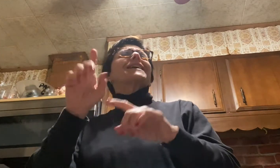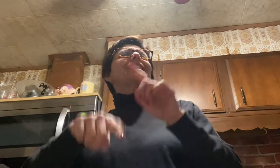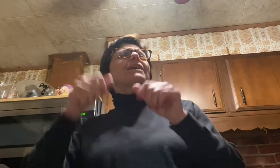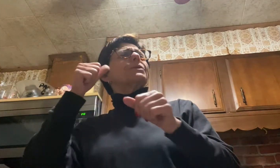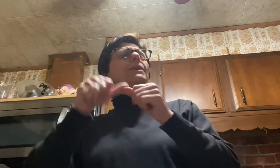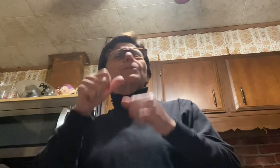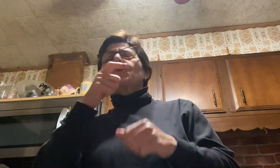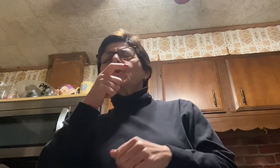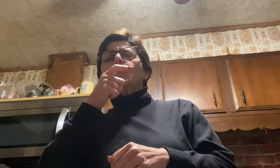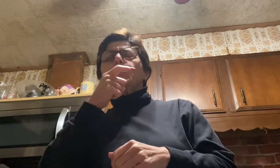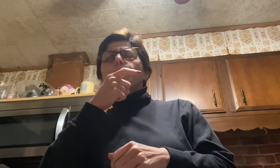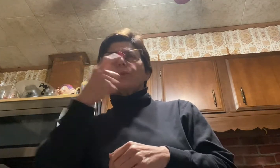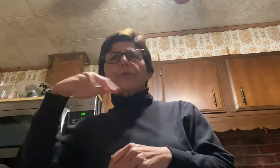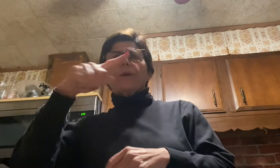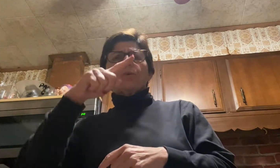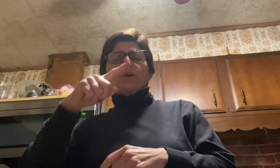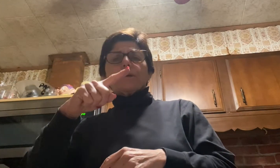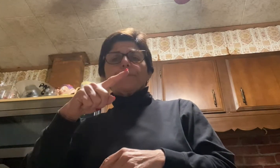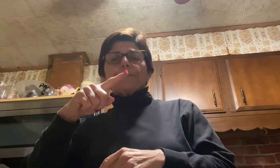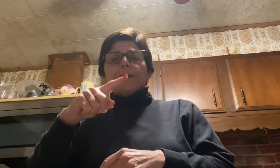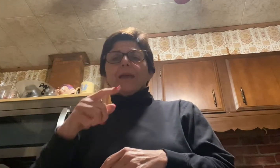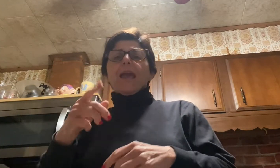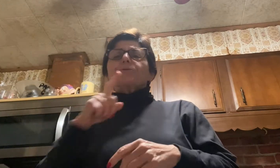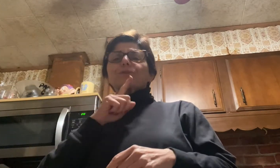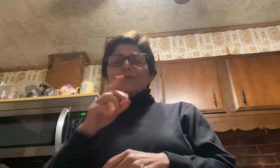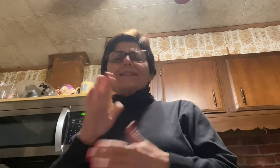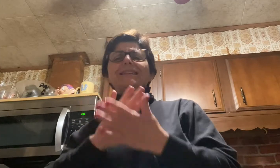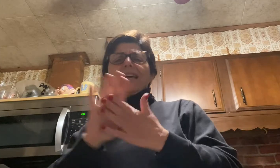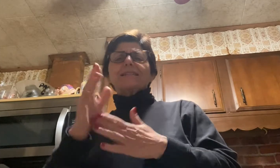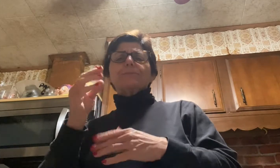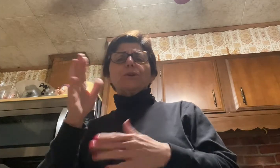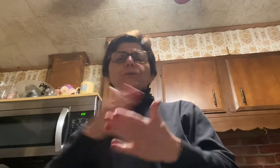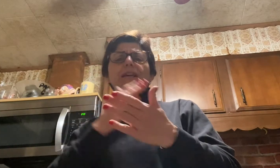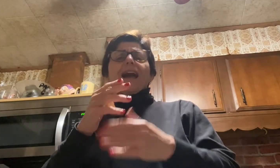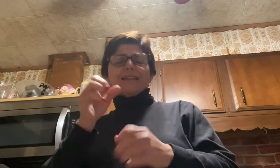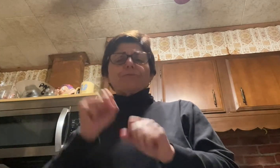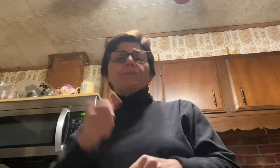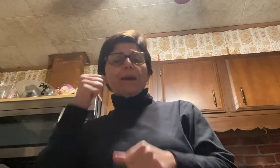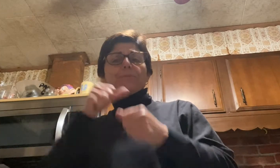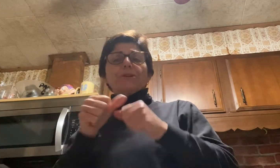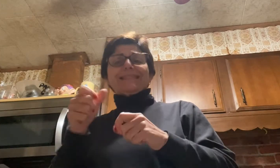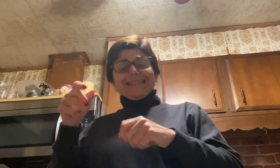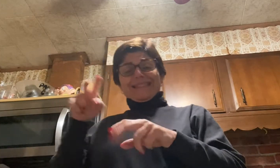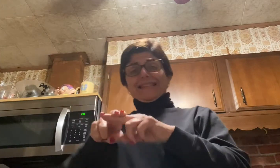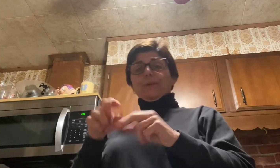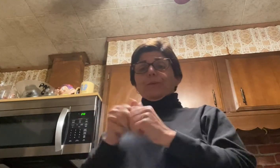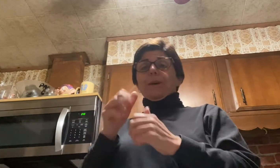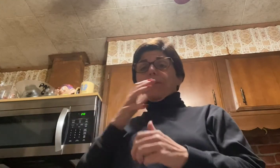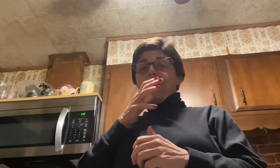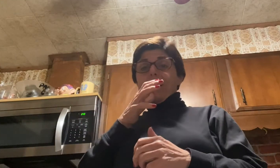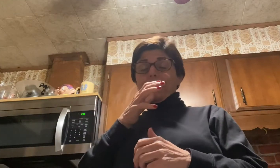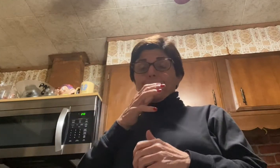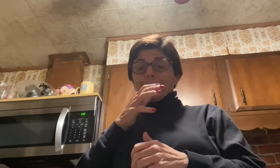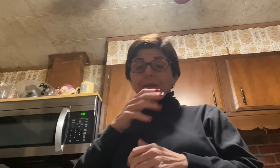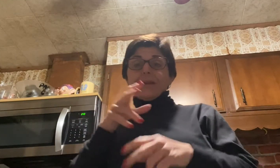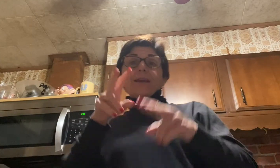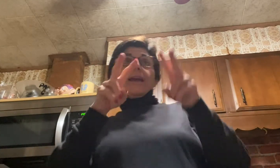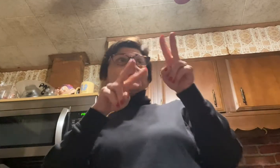can't remember who they were. And it was really nice music. I can remember sitting with my mom and just